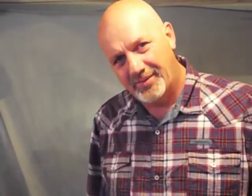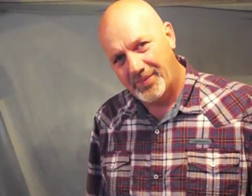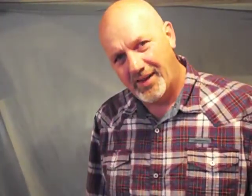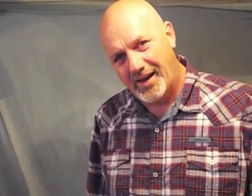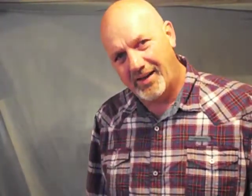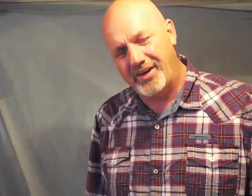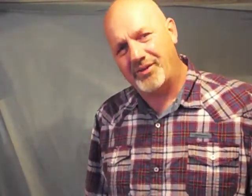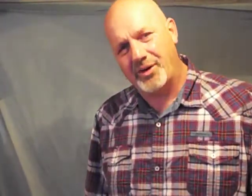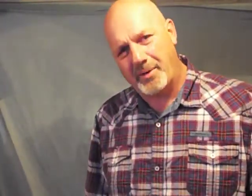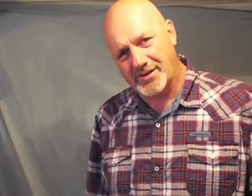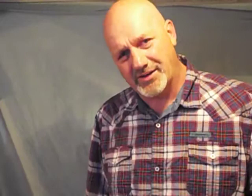of every person